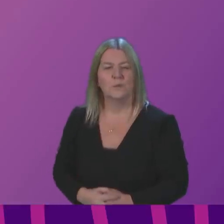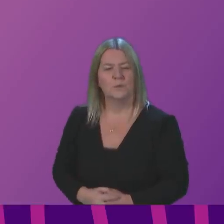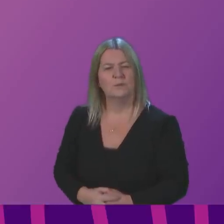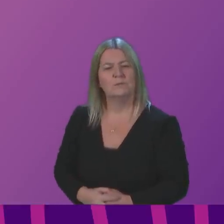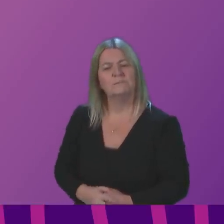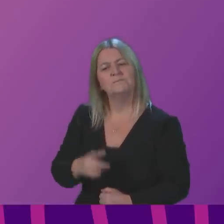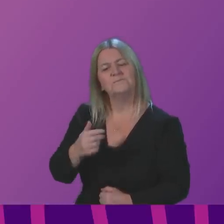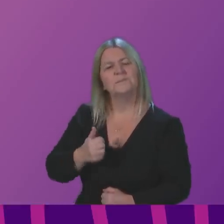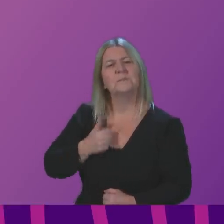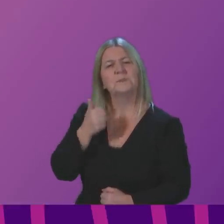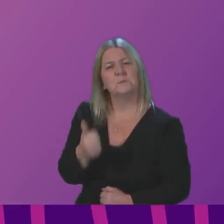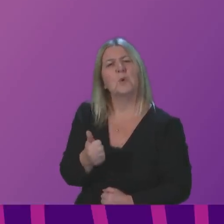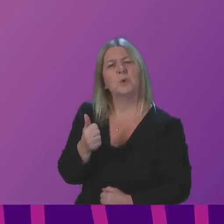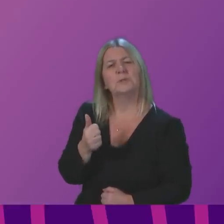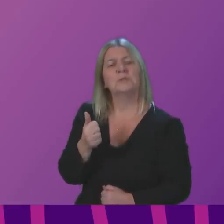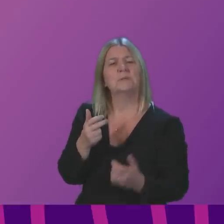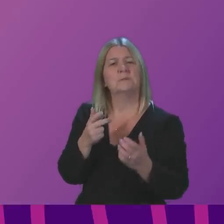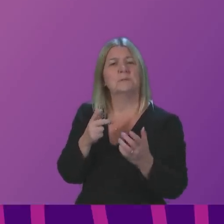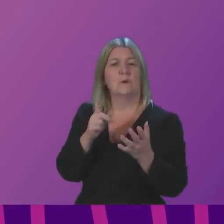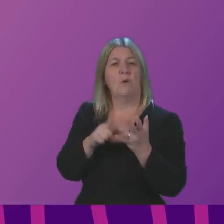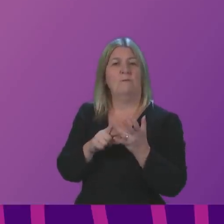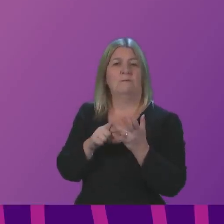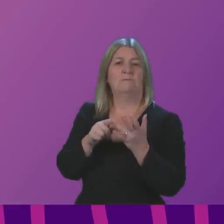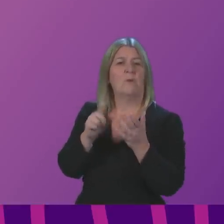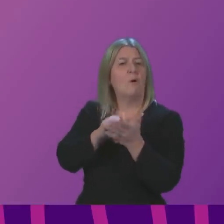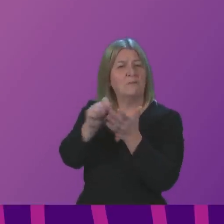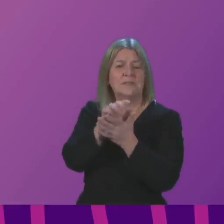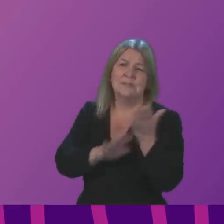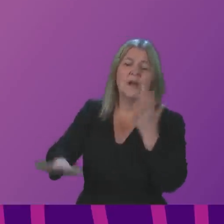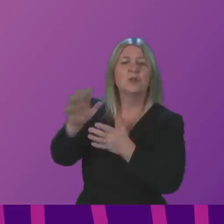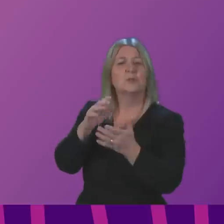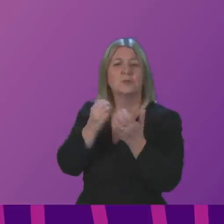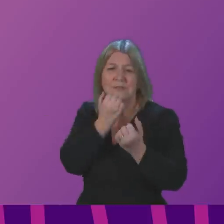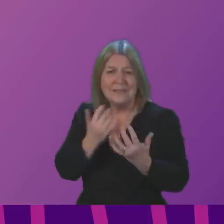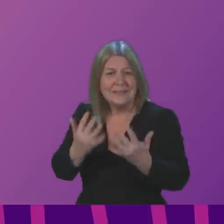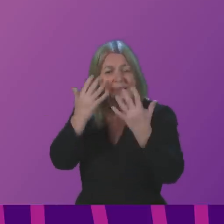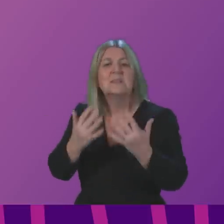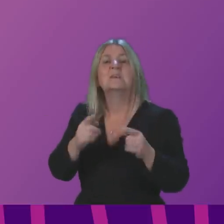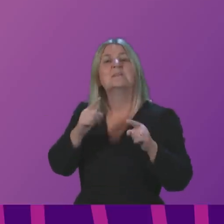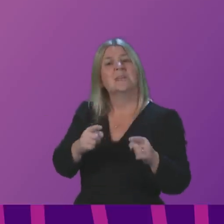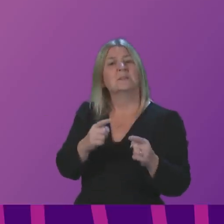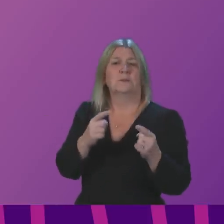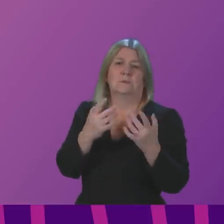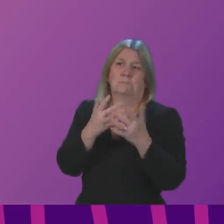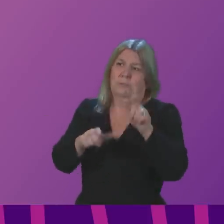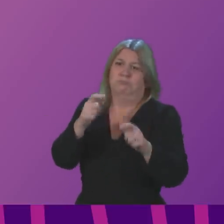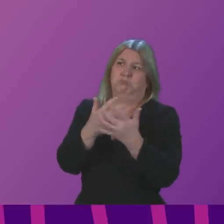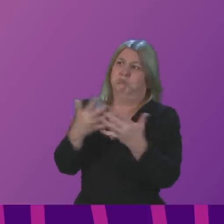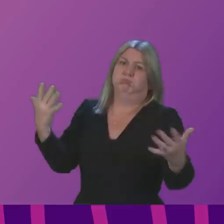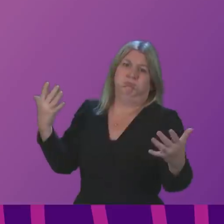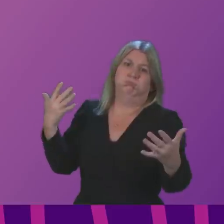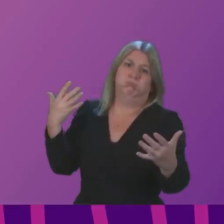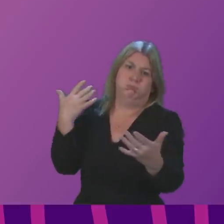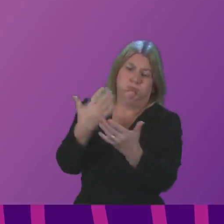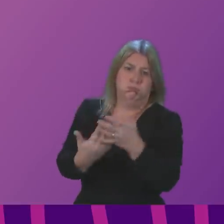this morning the Office of National Statistics published figures to show that 99,000 Scots now suffer from long COVID. I